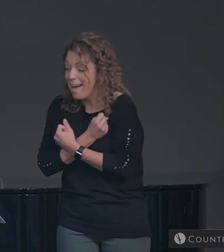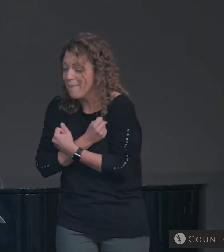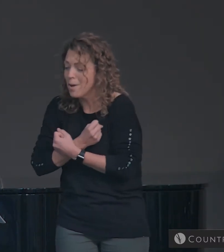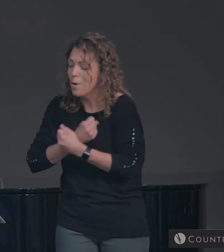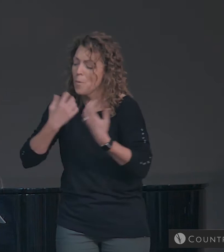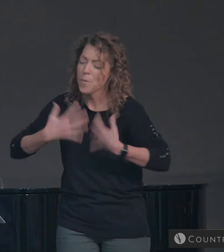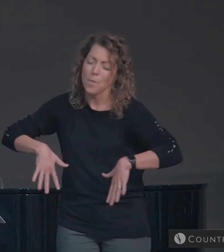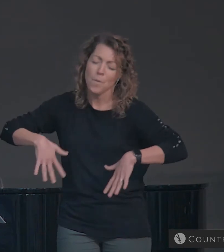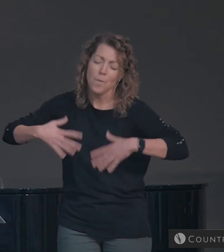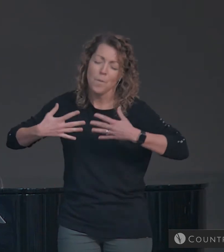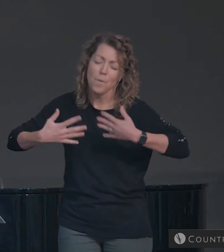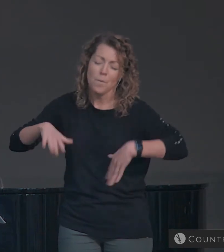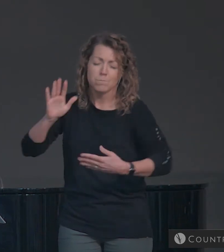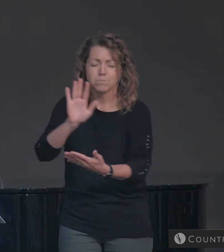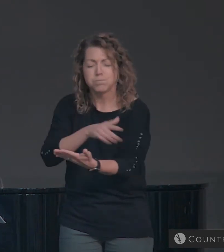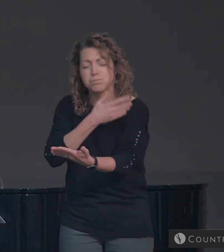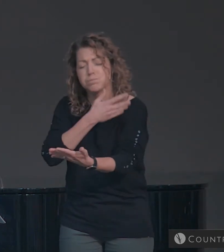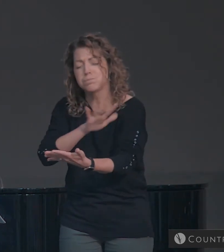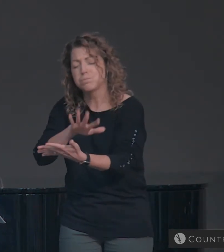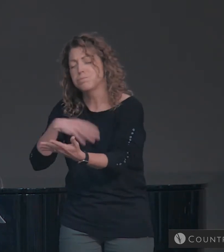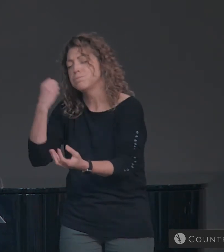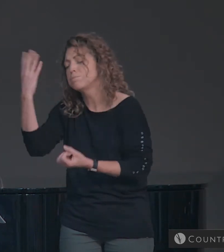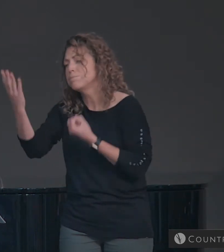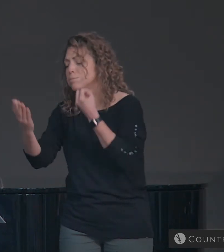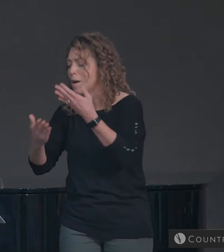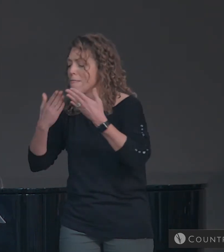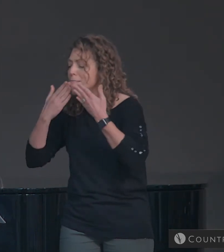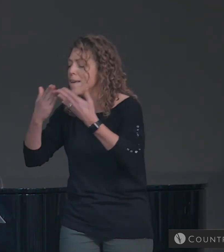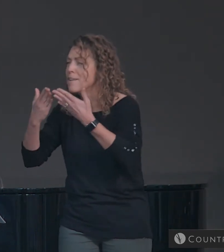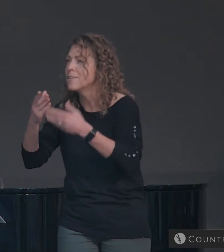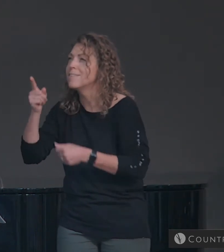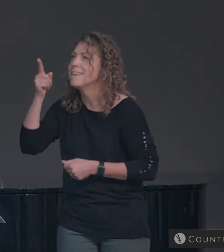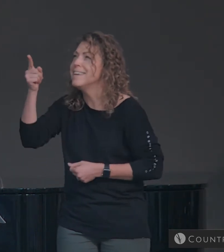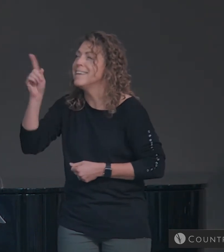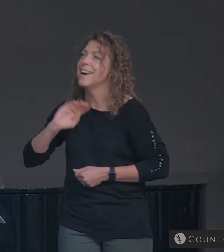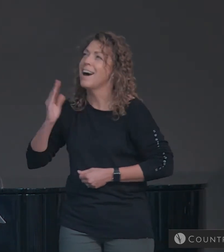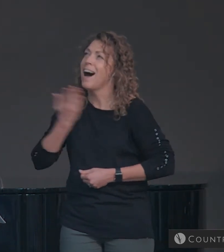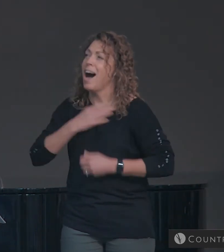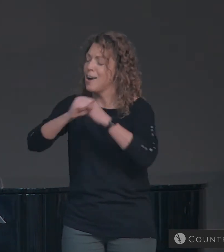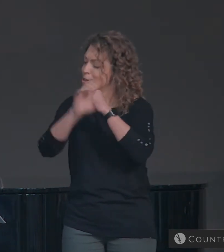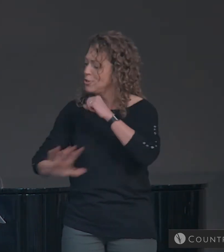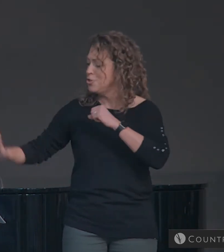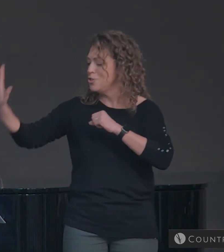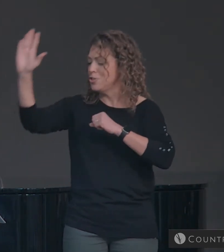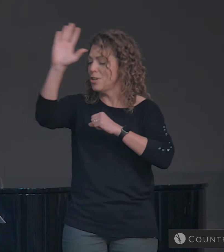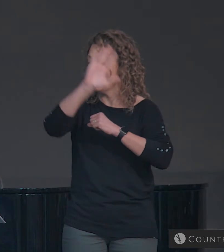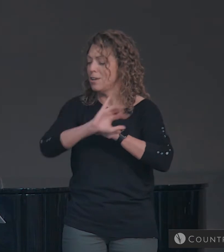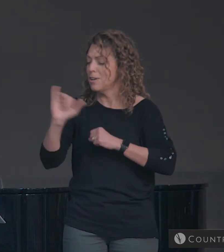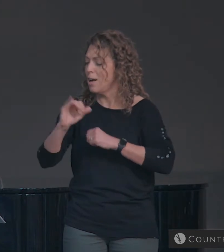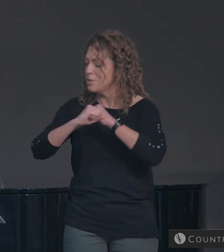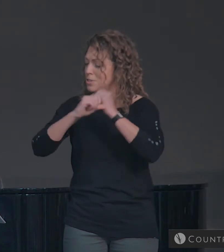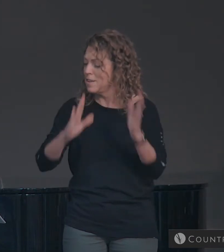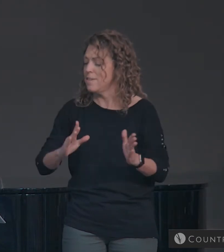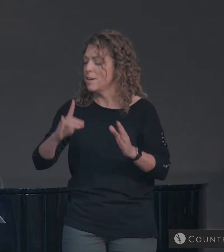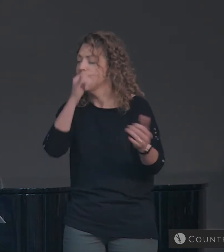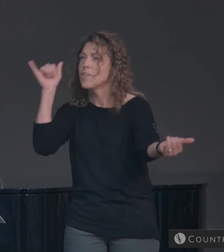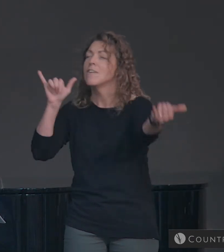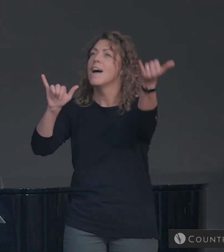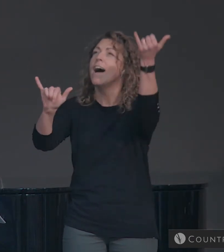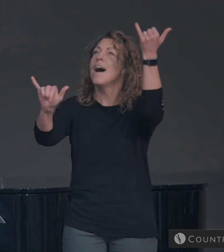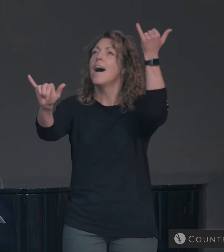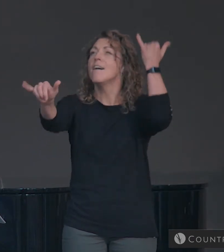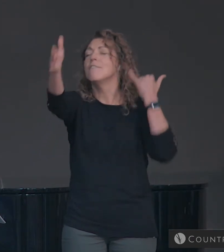sing His wonderful love. Our shield and defender, the